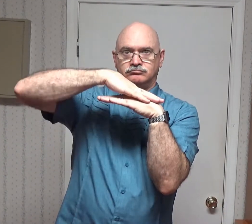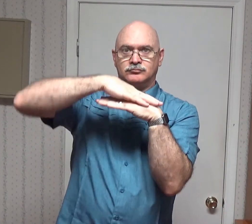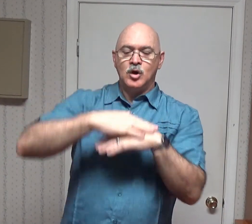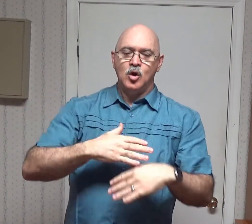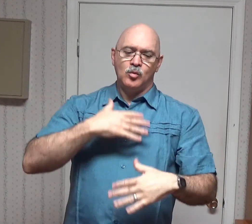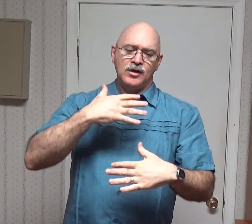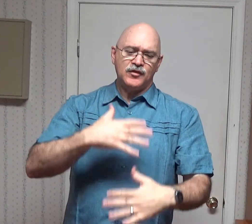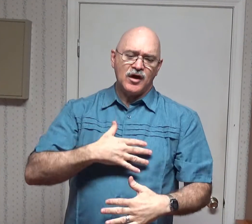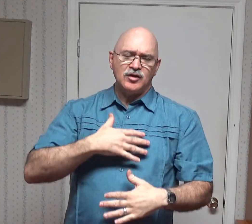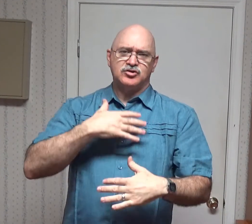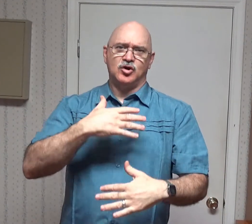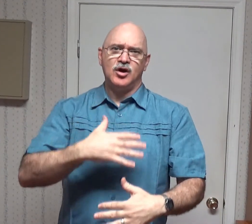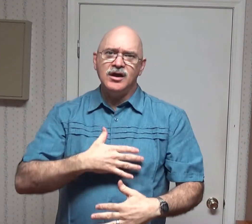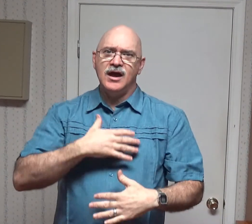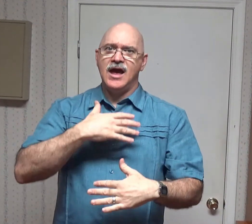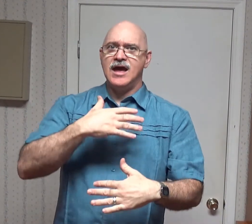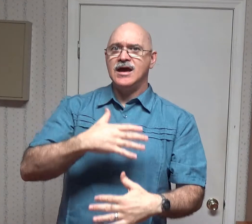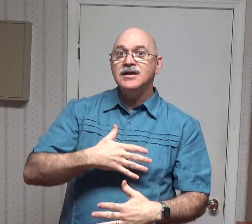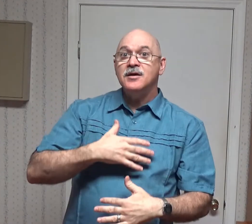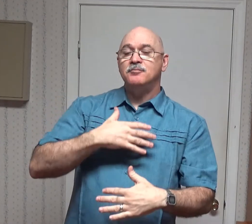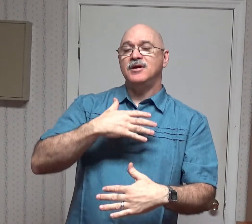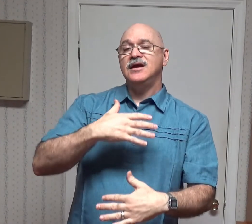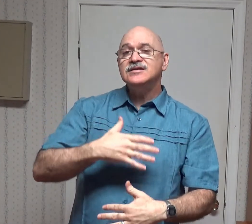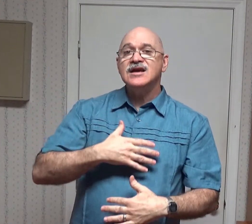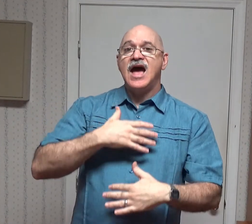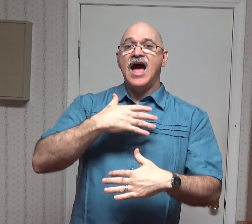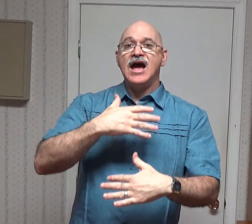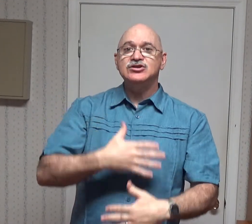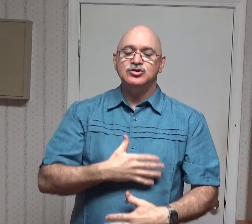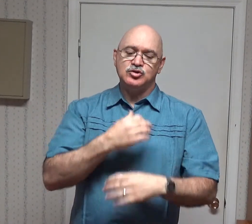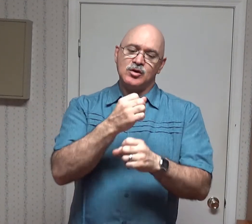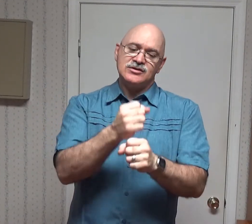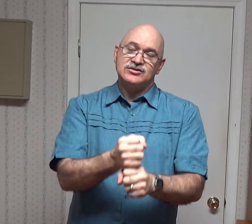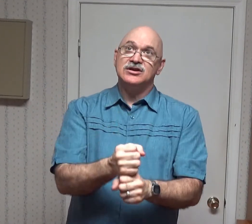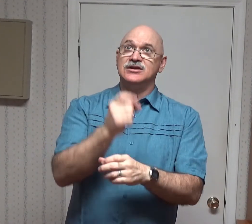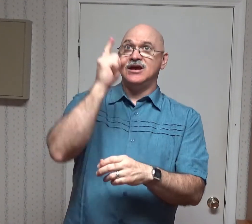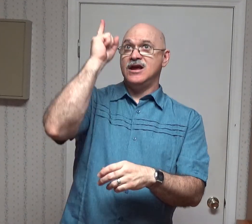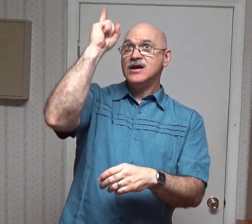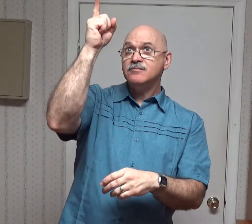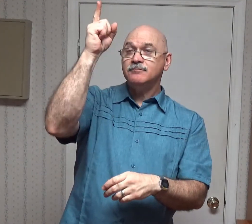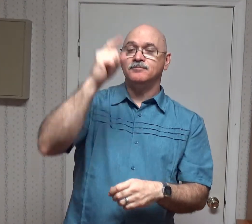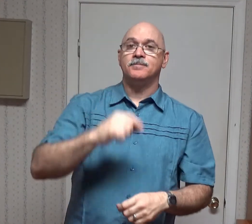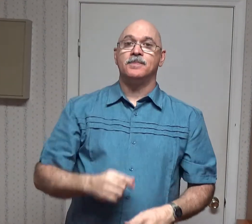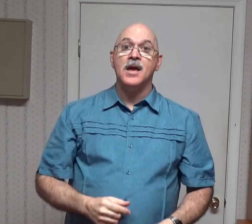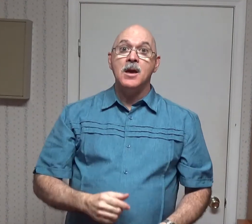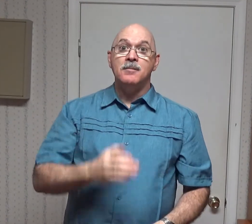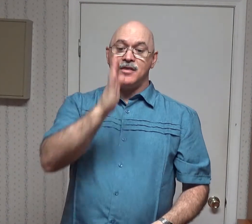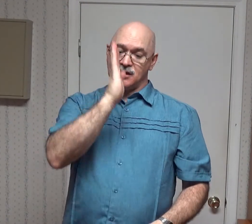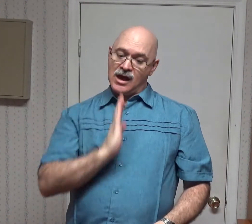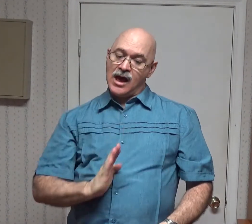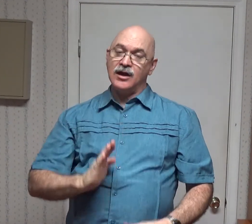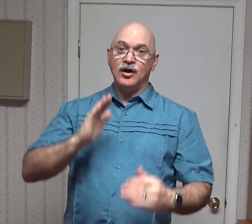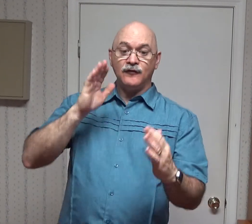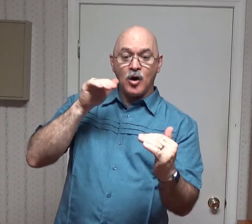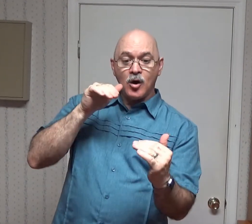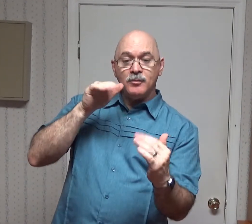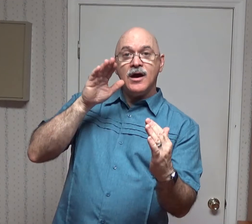With all joy and peace as you trust in Him May the God of Hope